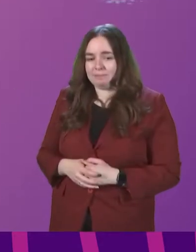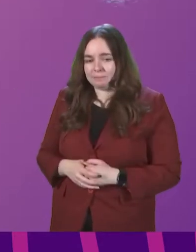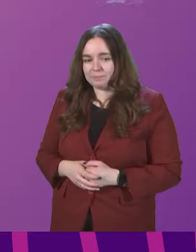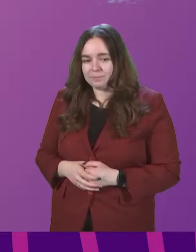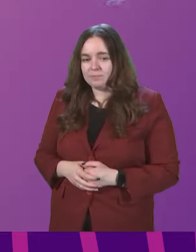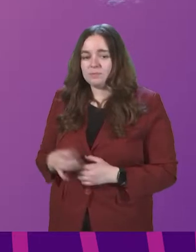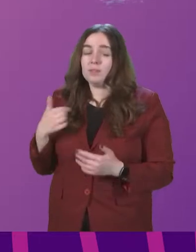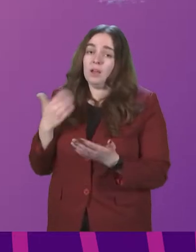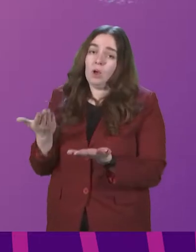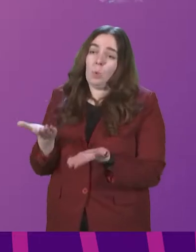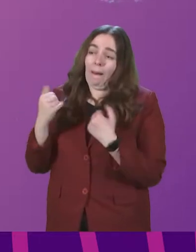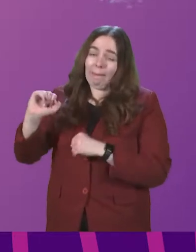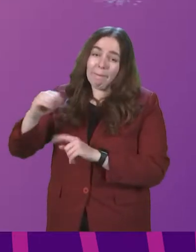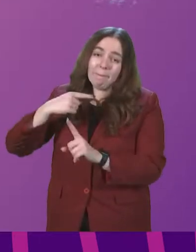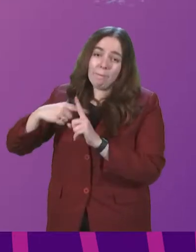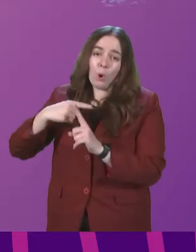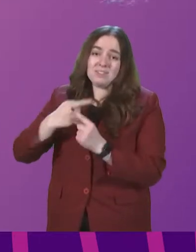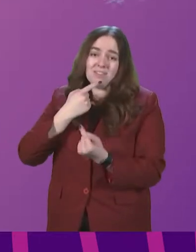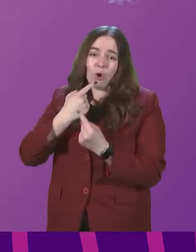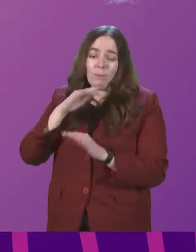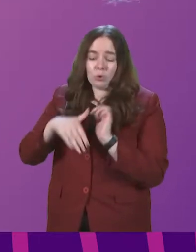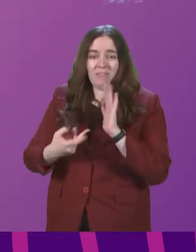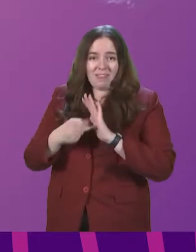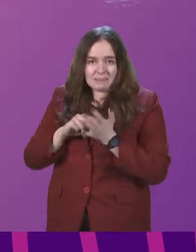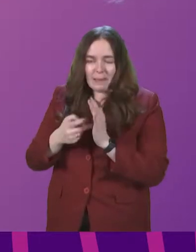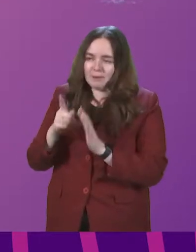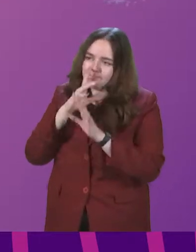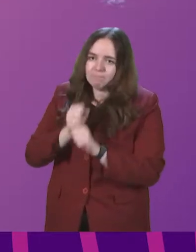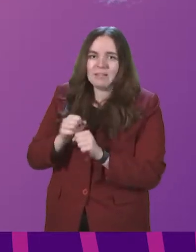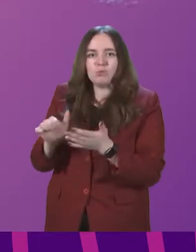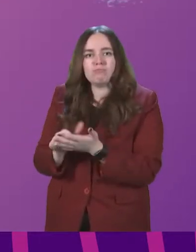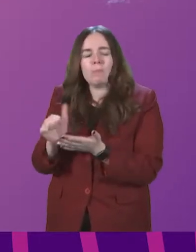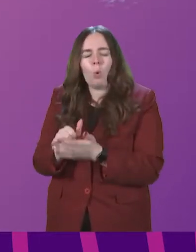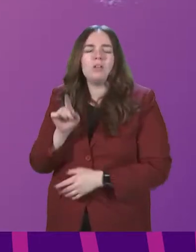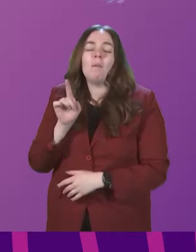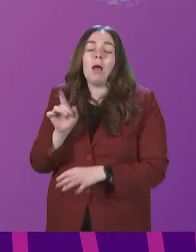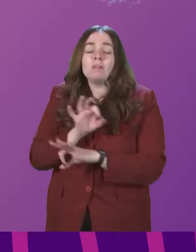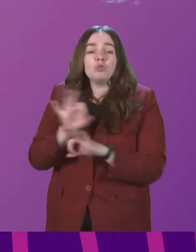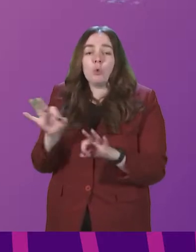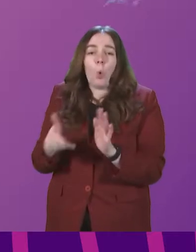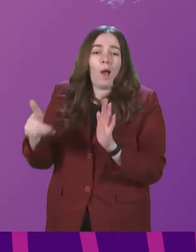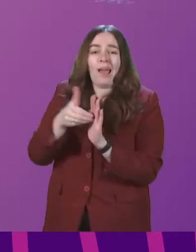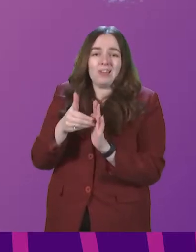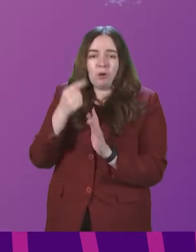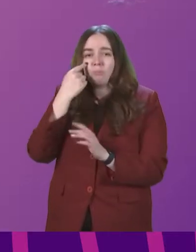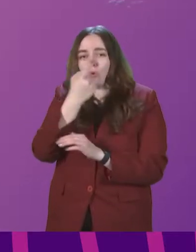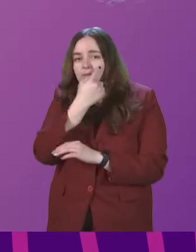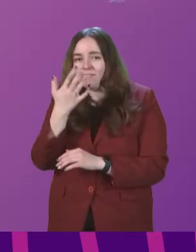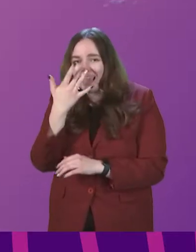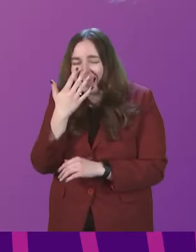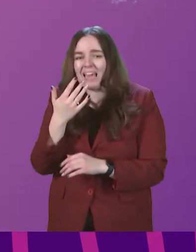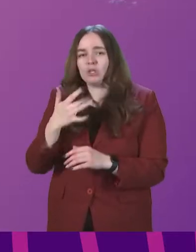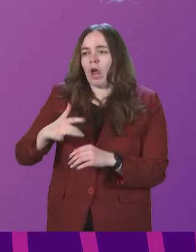can I welcome the Member's positive comments about the scheme and her commitment to promote it then? But there are no additional proof of age, person or address